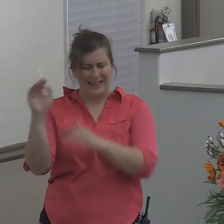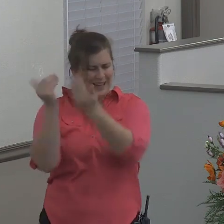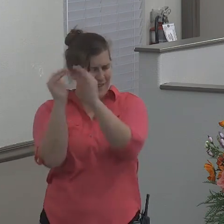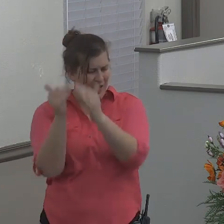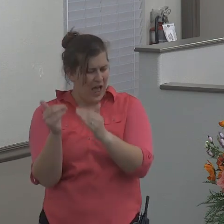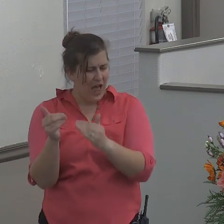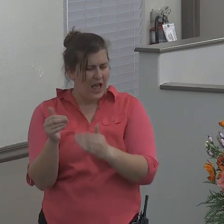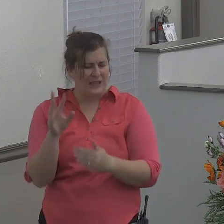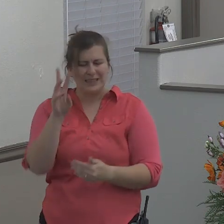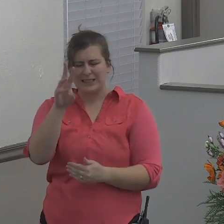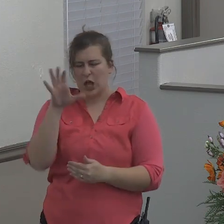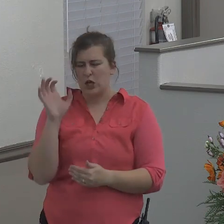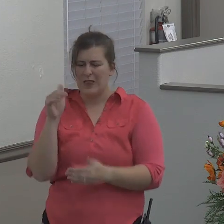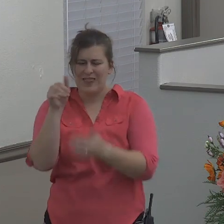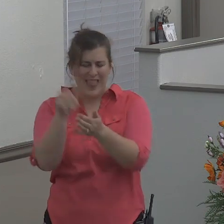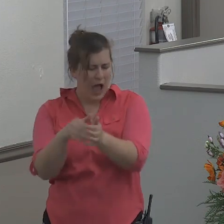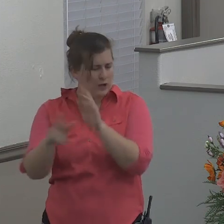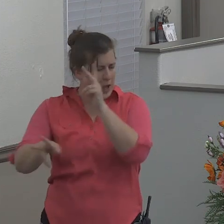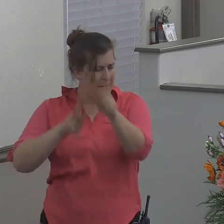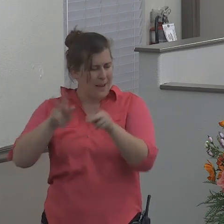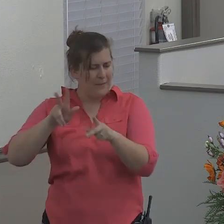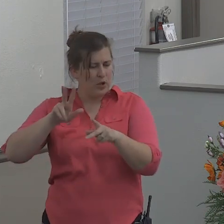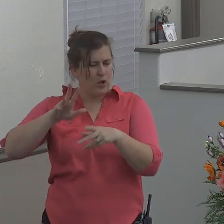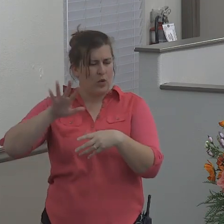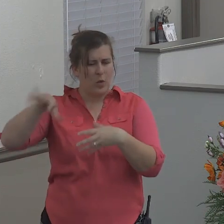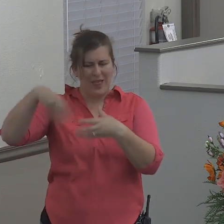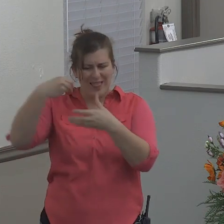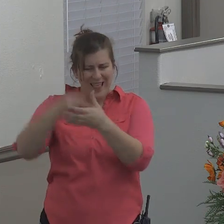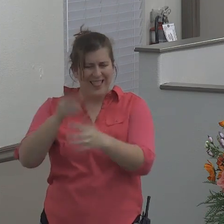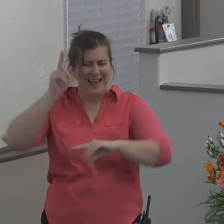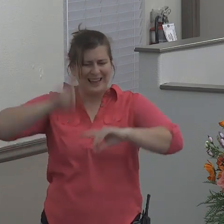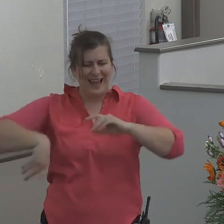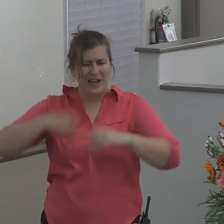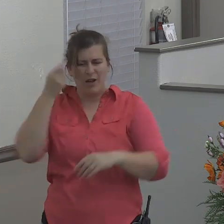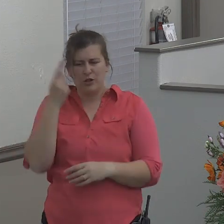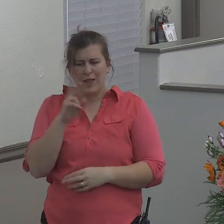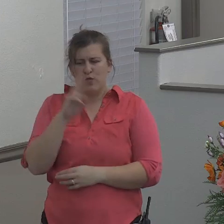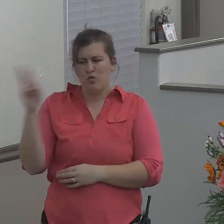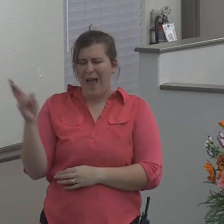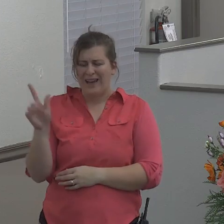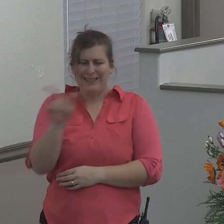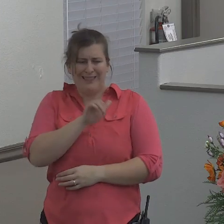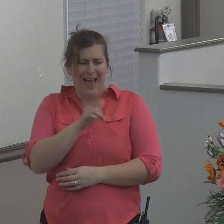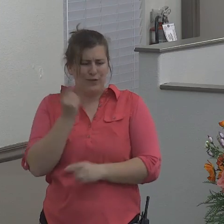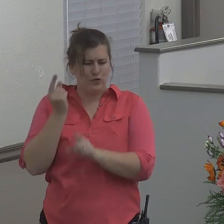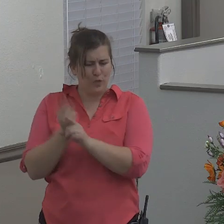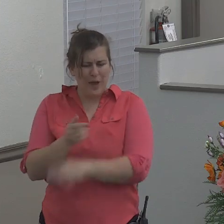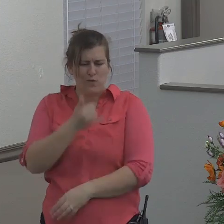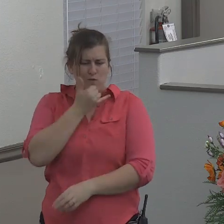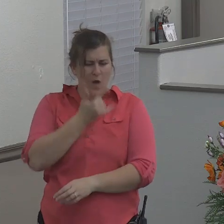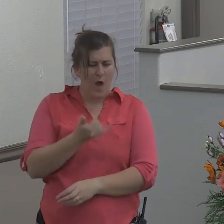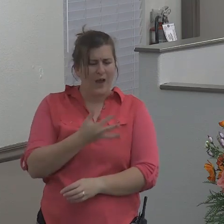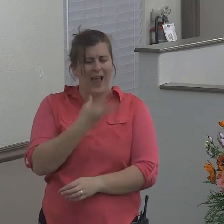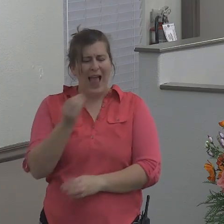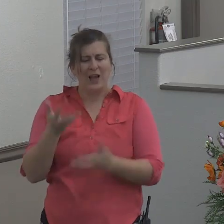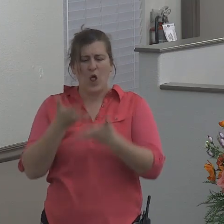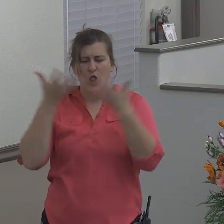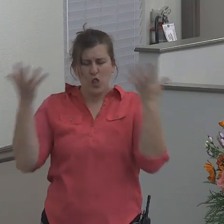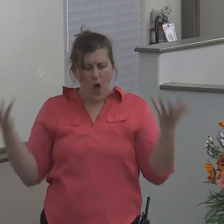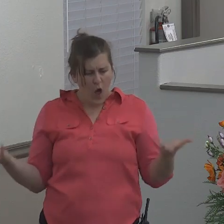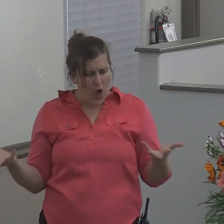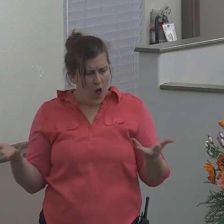thousand persons that cannot discern between their right hand and their left hand and also much cattle